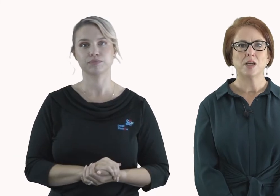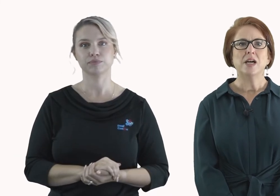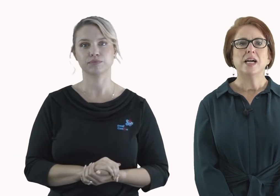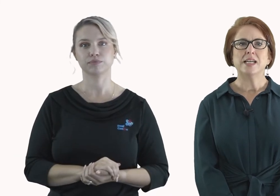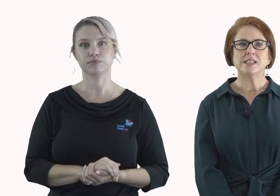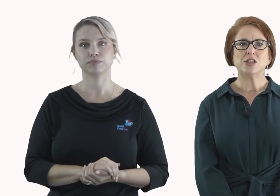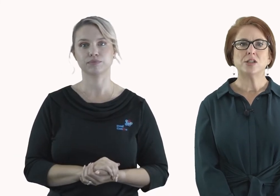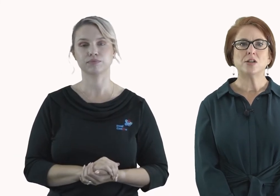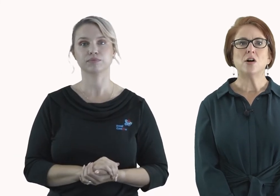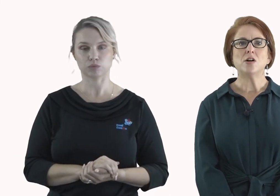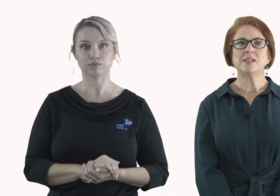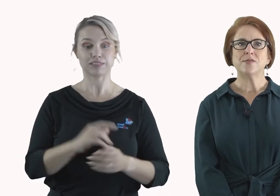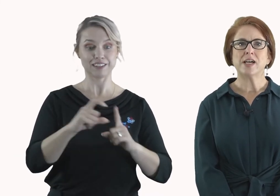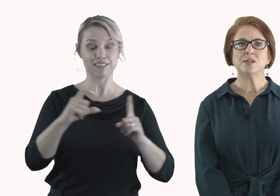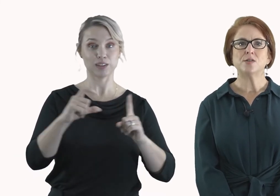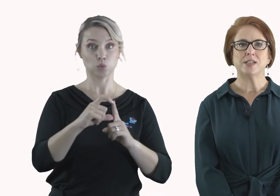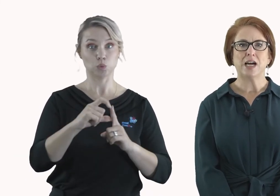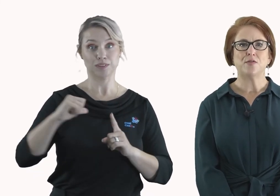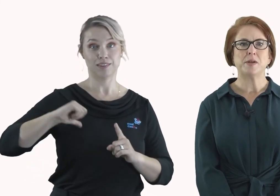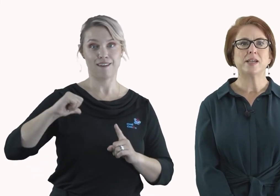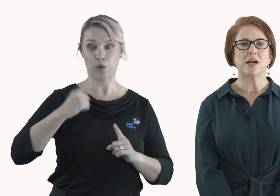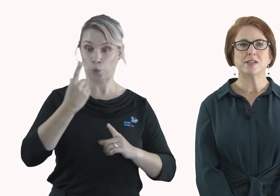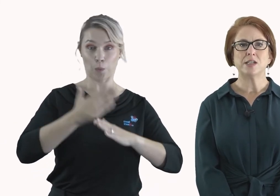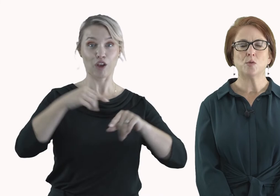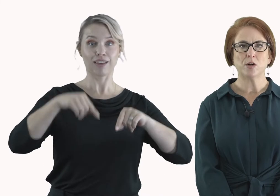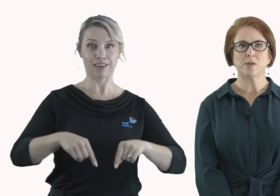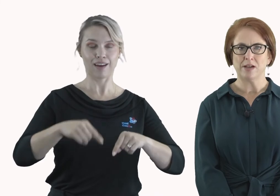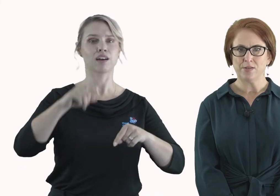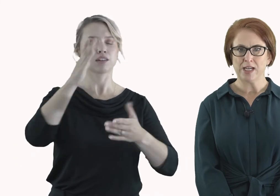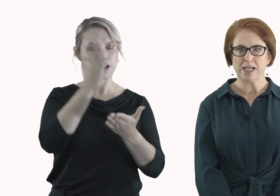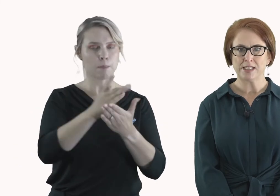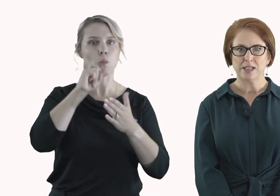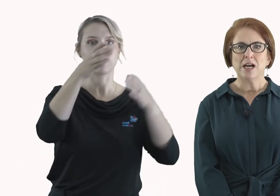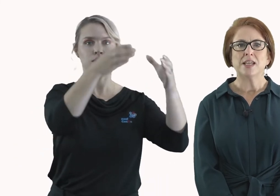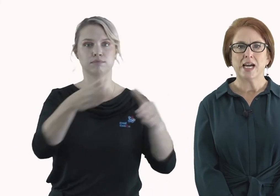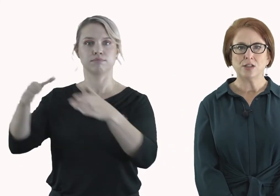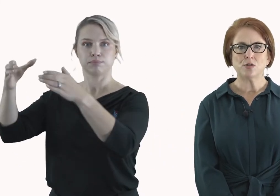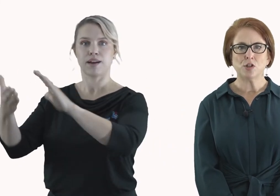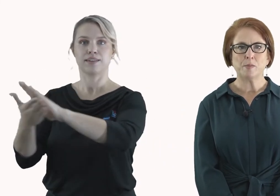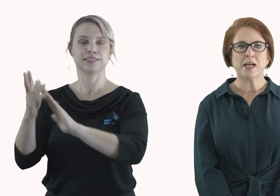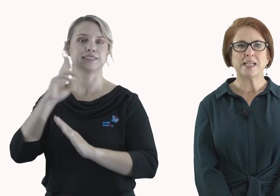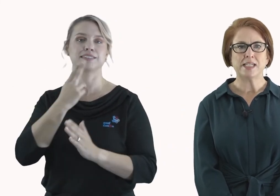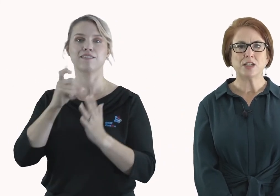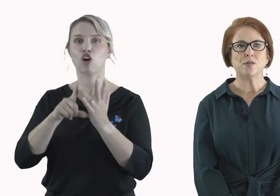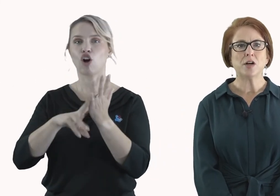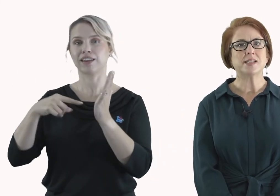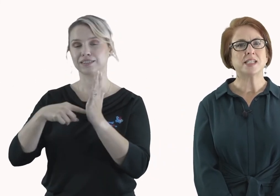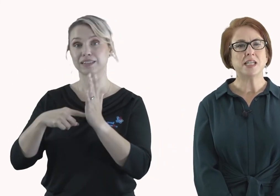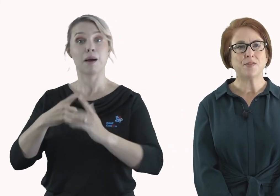In addition to all Deaf Can Do staff being guaranteed work with Deaf Connect, the Can Do group is handing over a significant